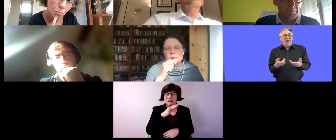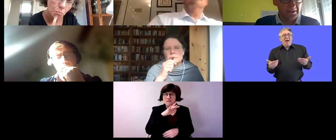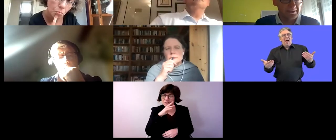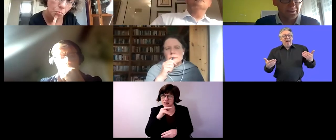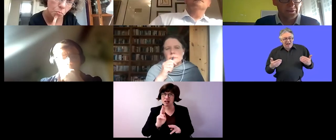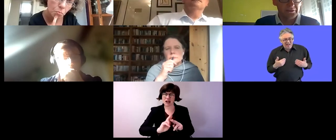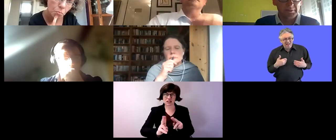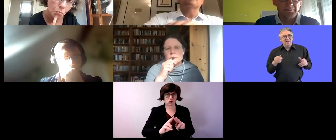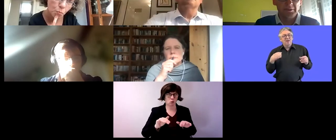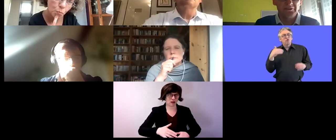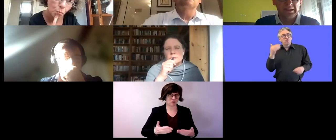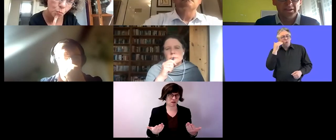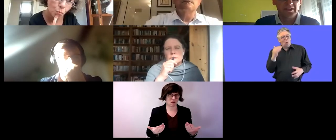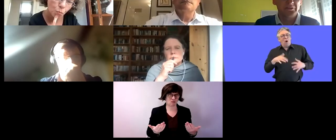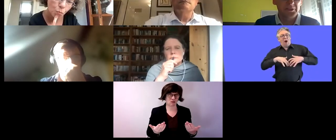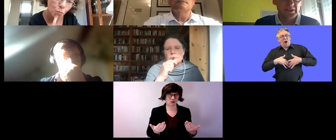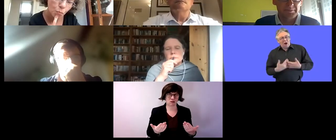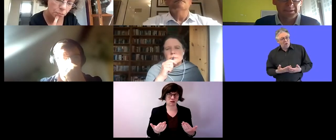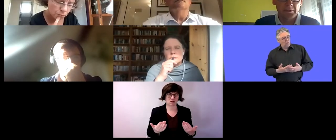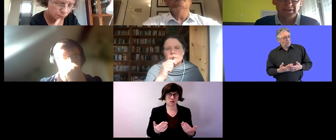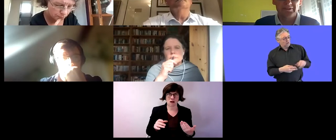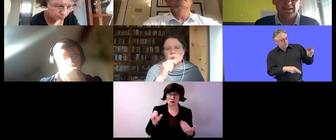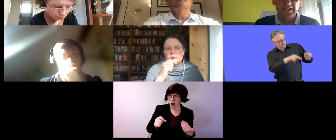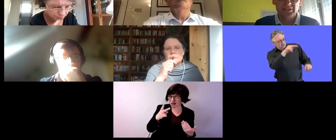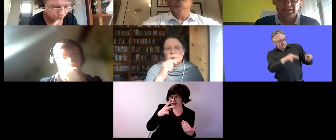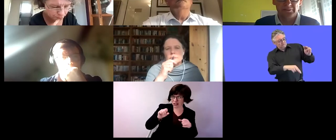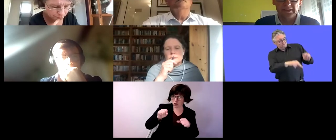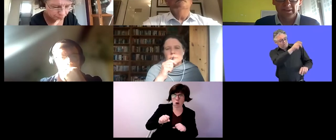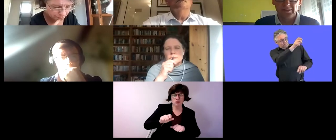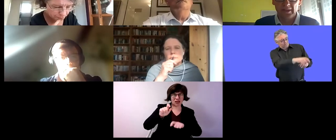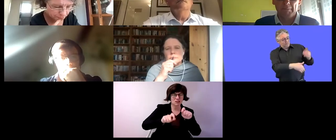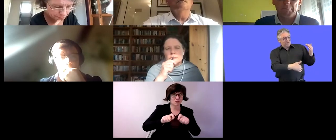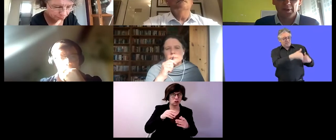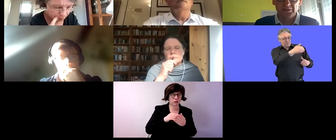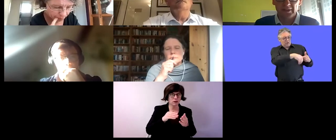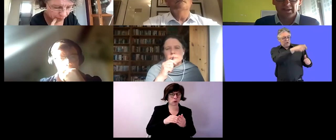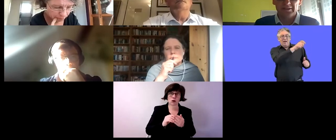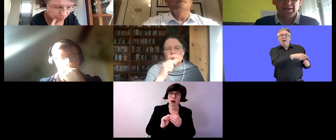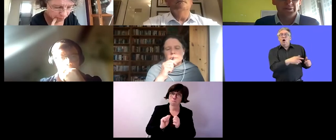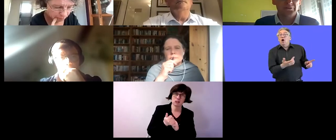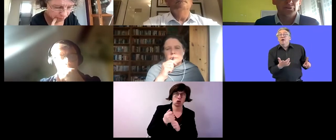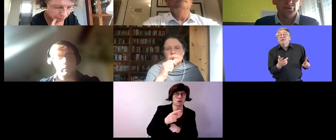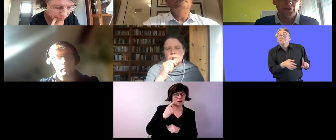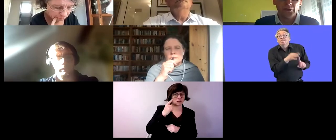competences of people with disabilities and especially people with intellectual disabilities but there was no